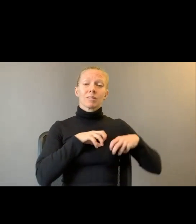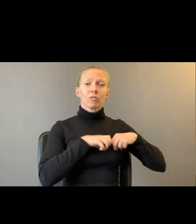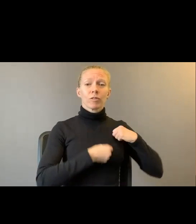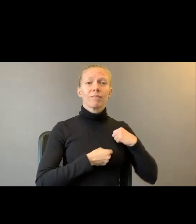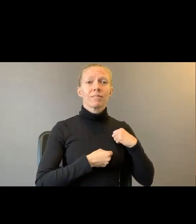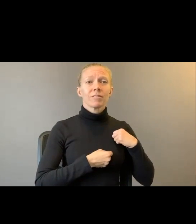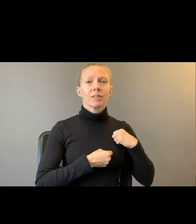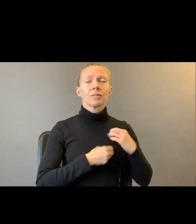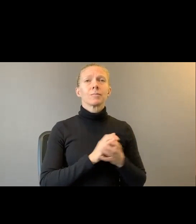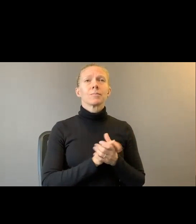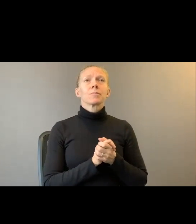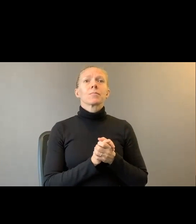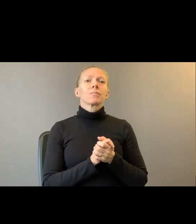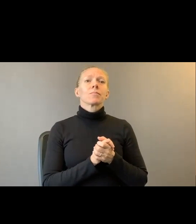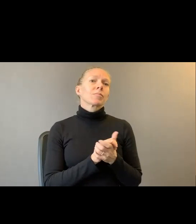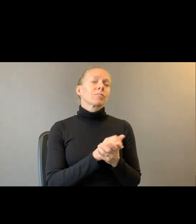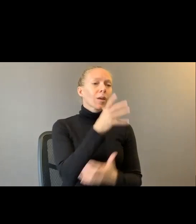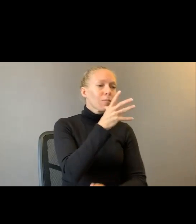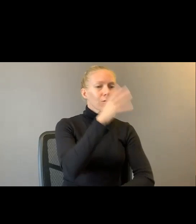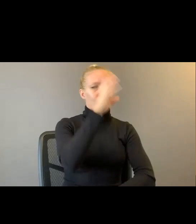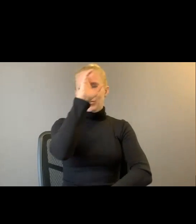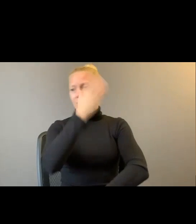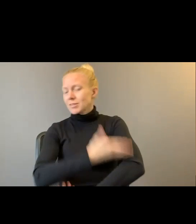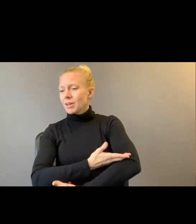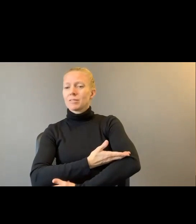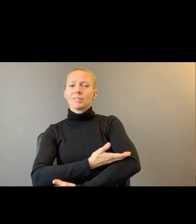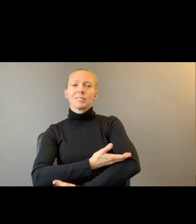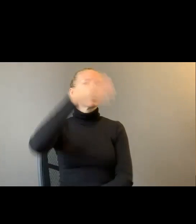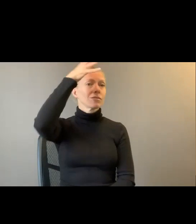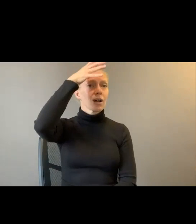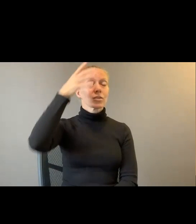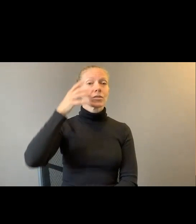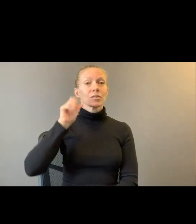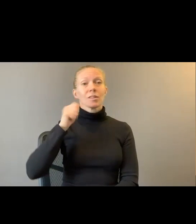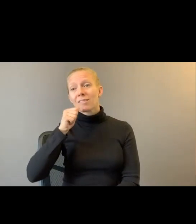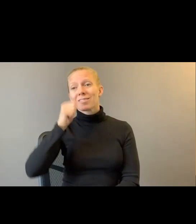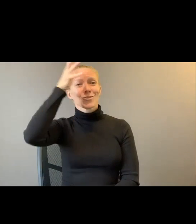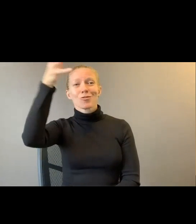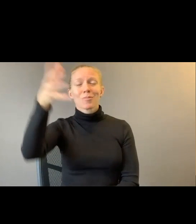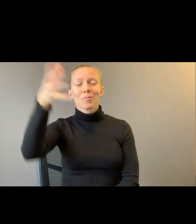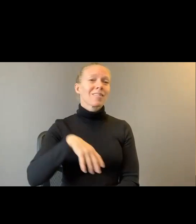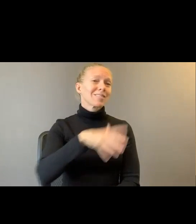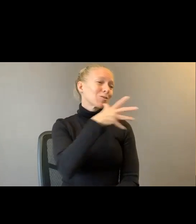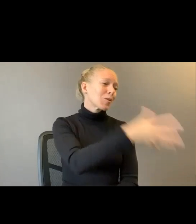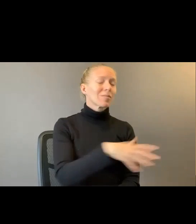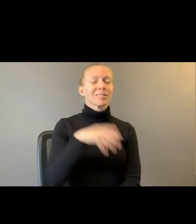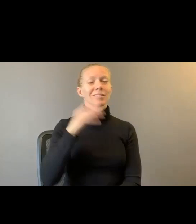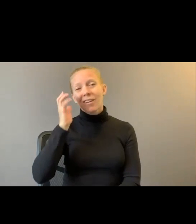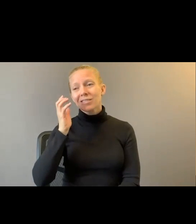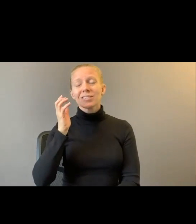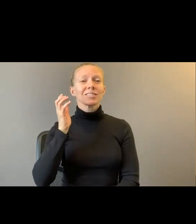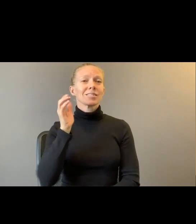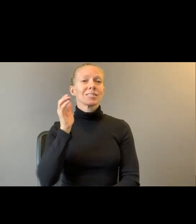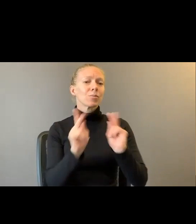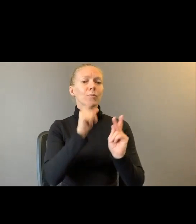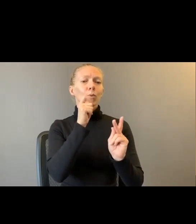um, you know, mothers, sons, fathers, aunties, pop pops, grandmoms, you know, cousins who aren't here